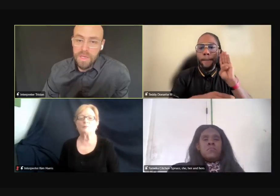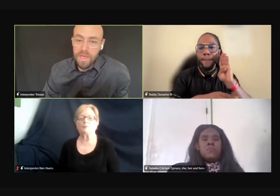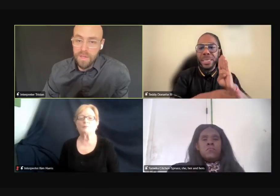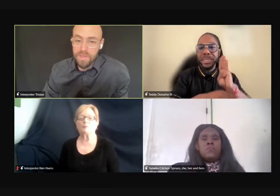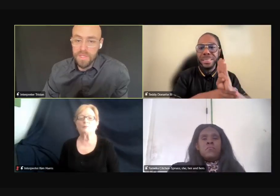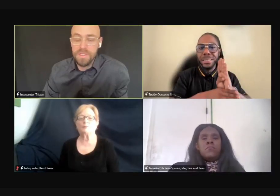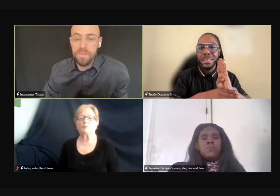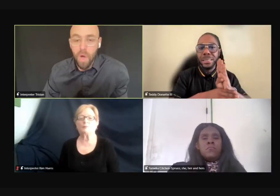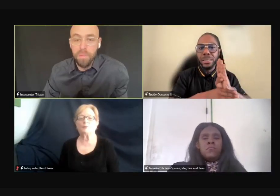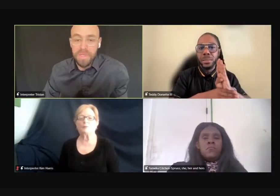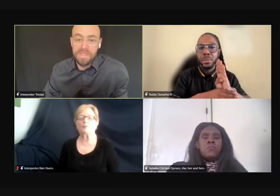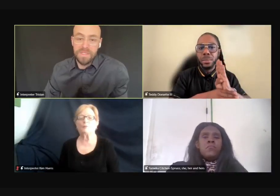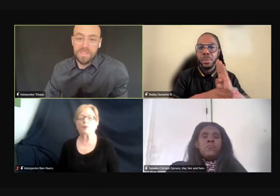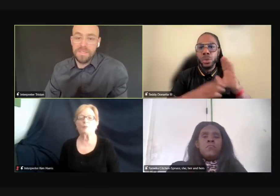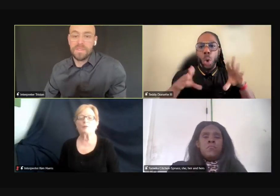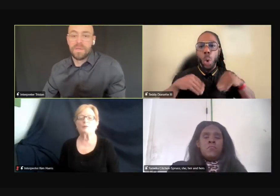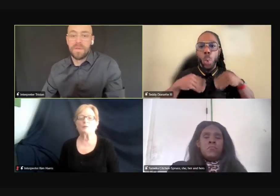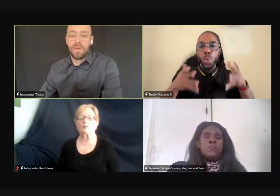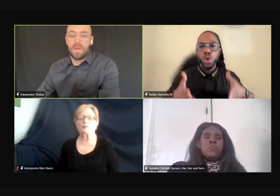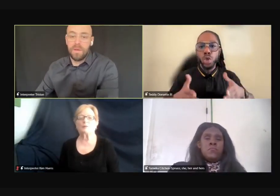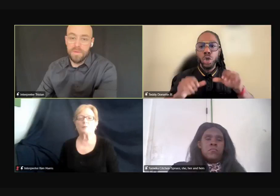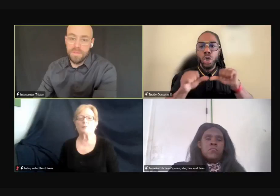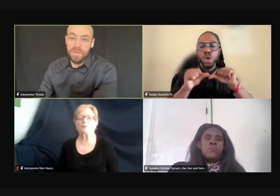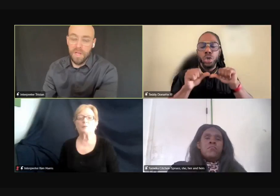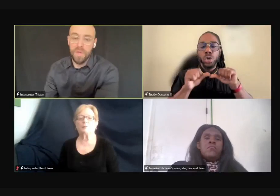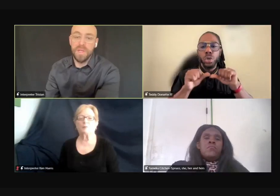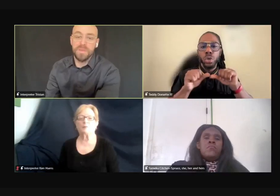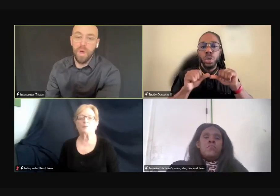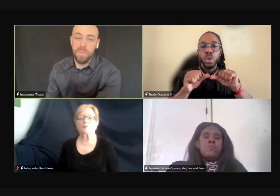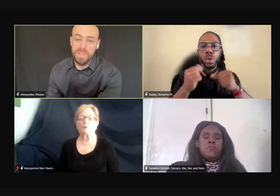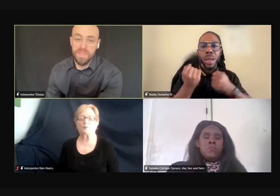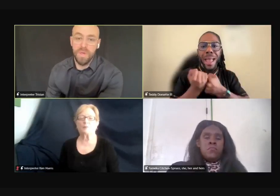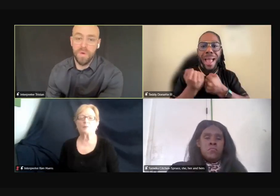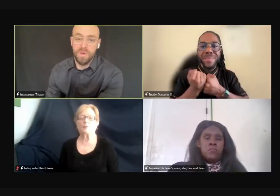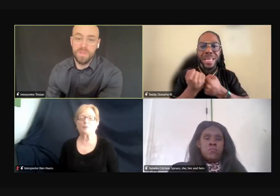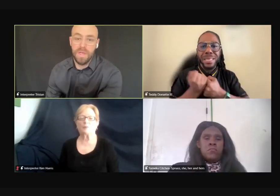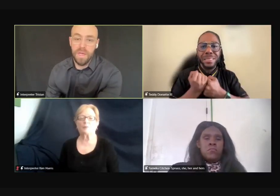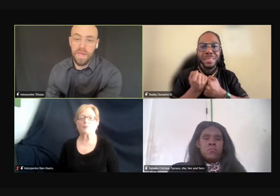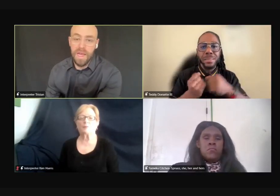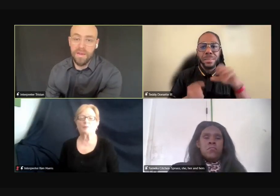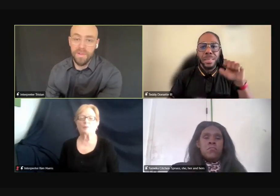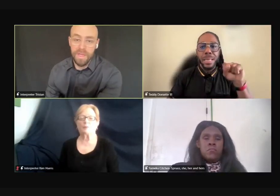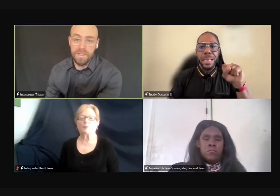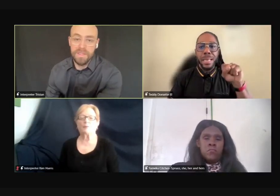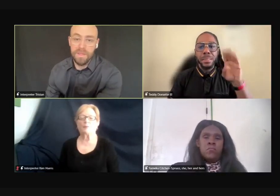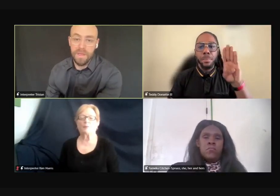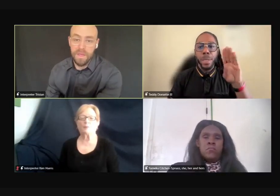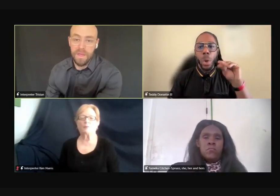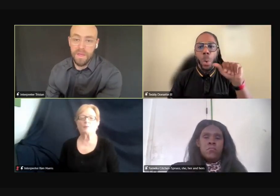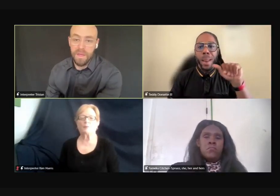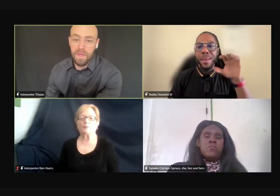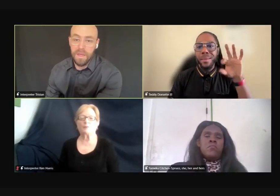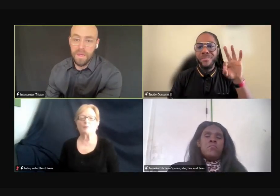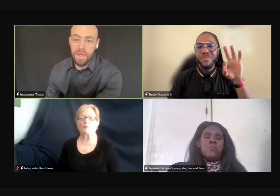So, small businesses, including small business owners and advocates.